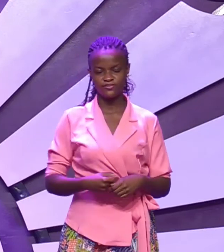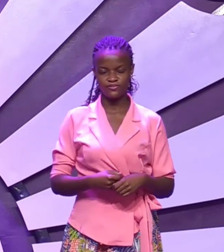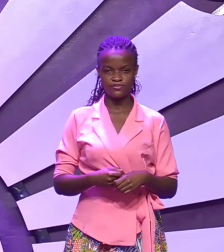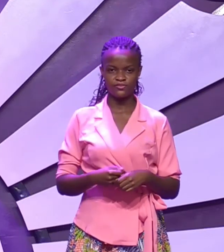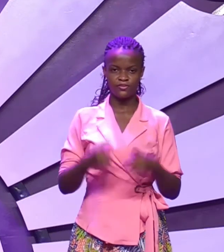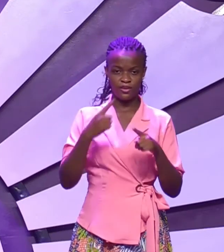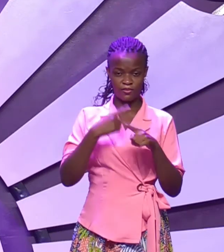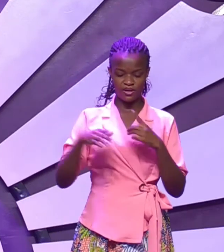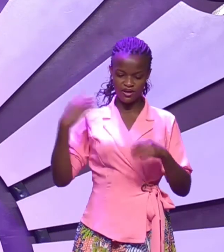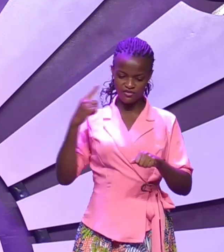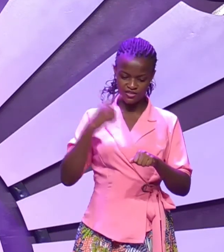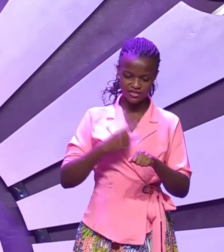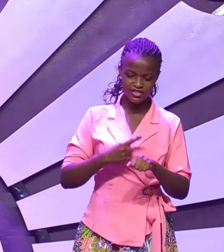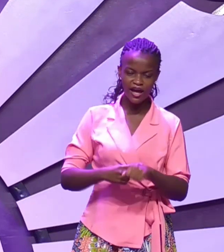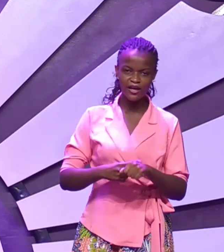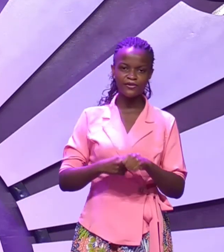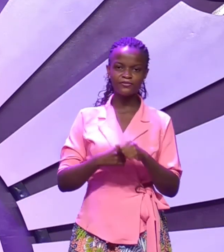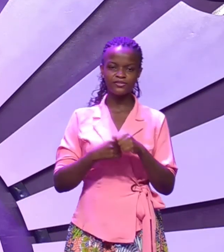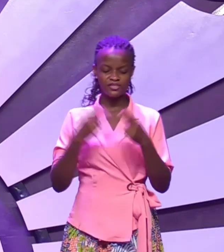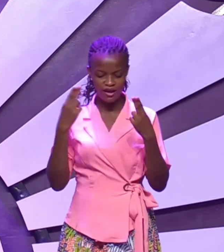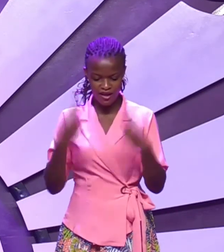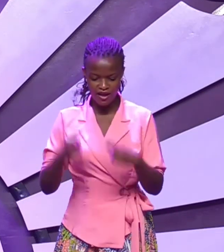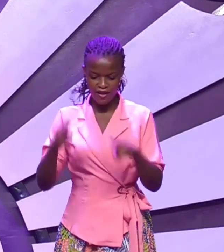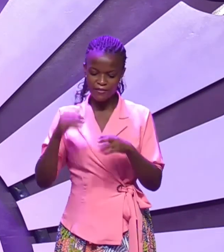but every time these things happen in Paul's life